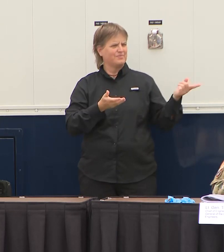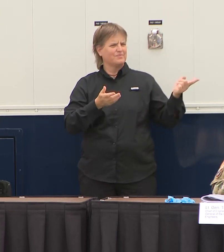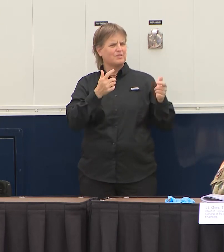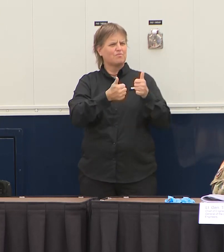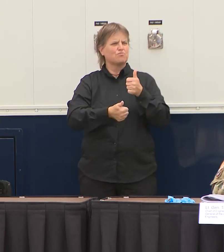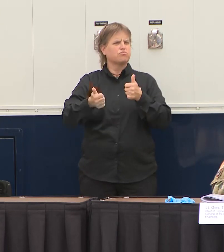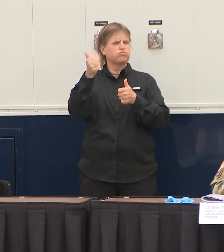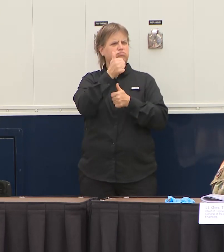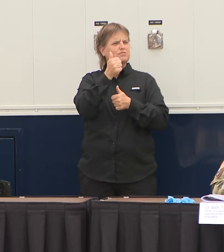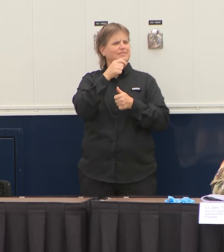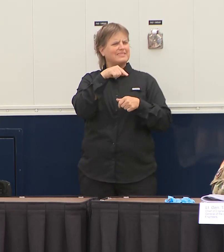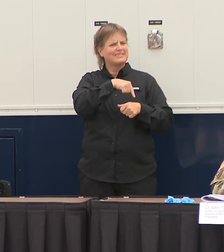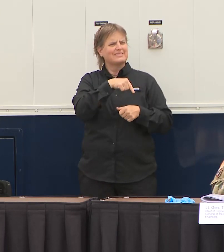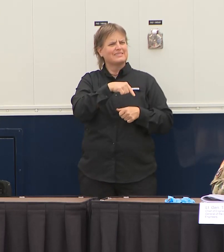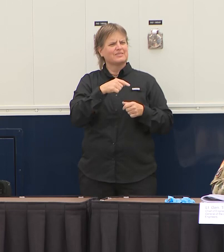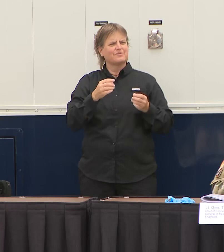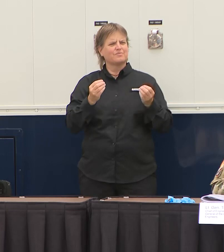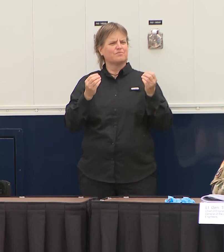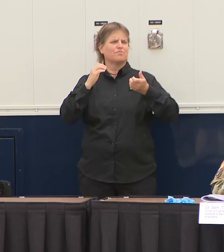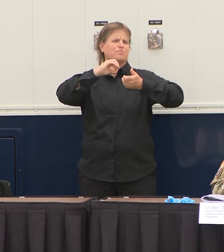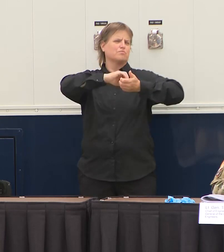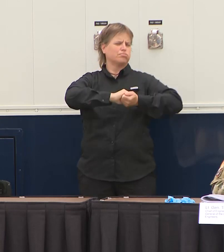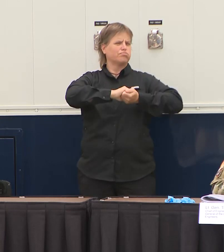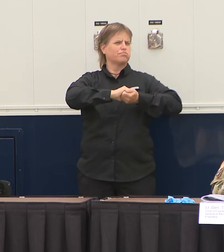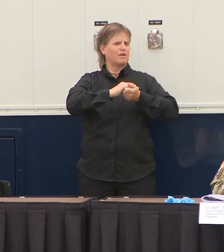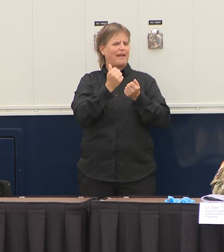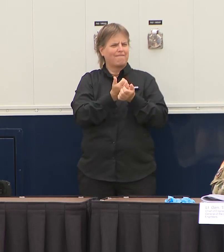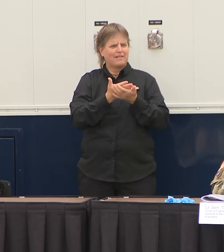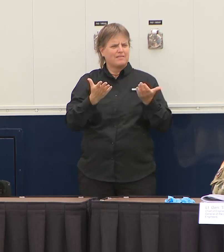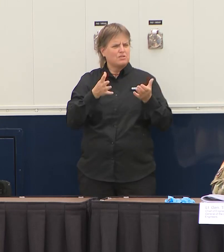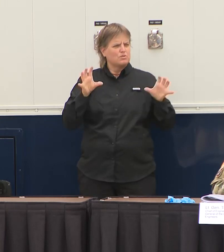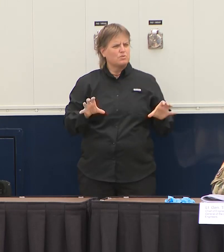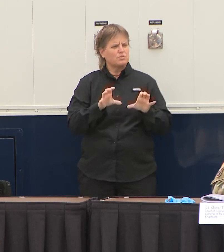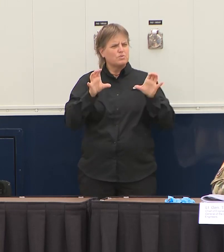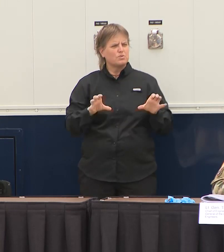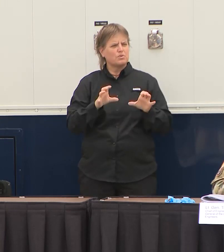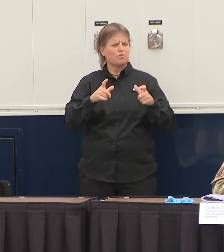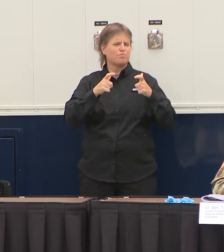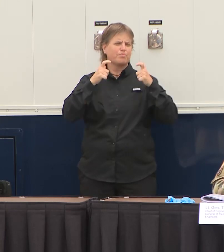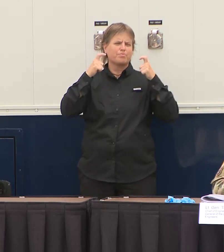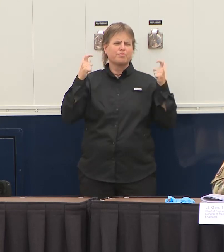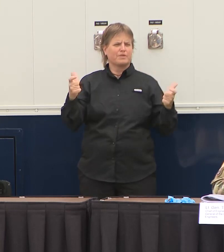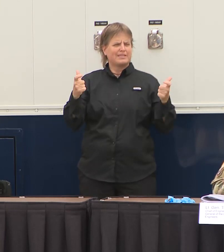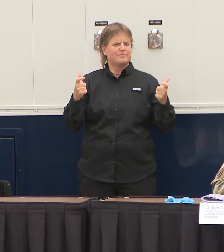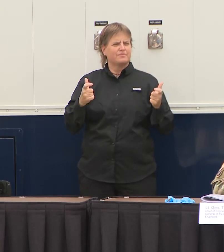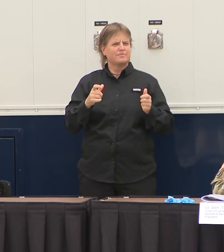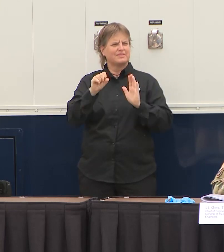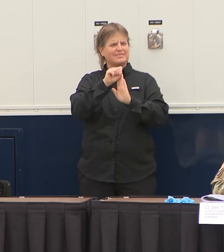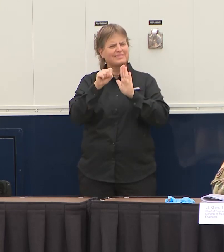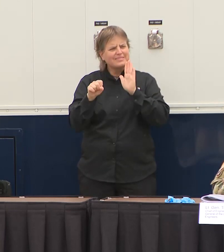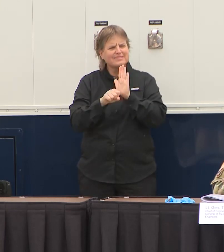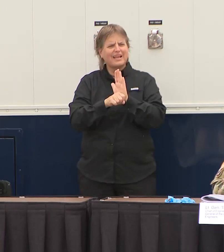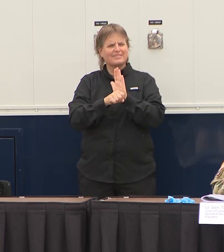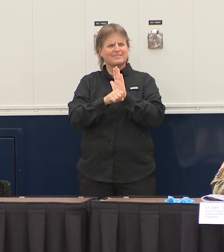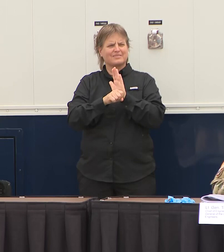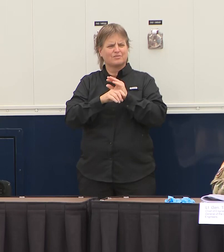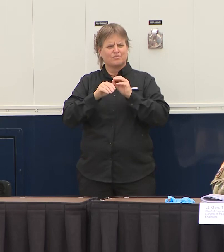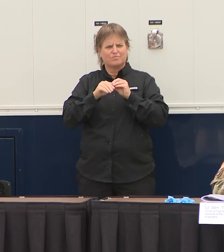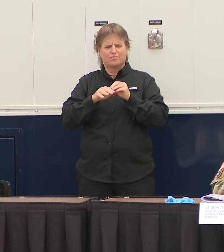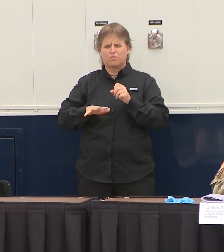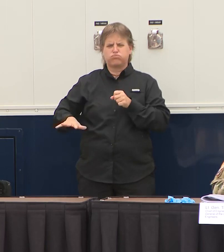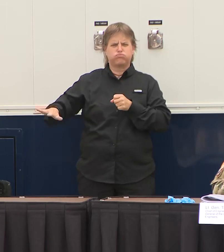biggest logistics operation in the history of the state the state has distributed over 3 million masks both